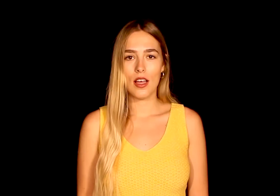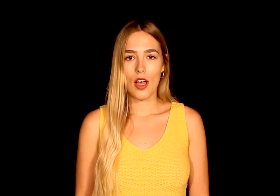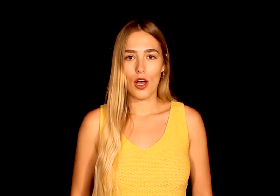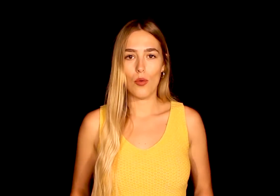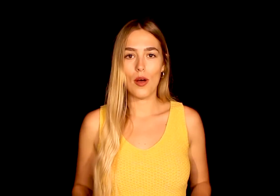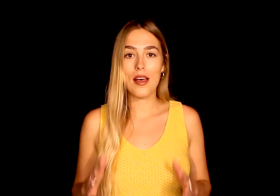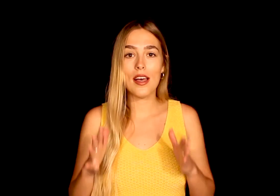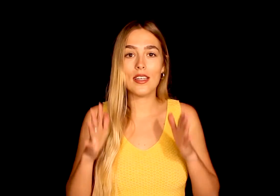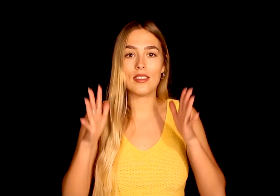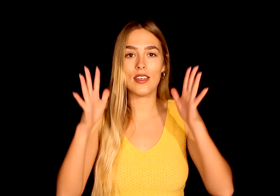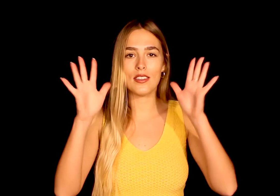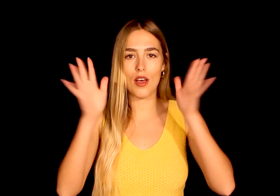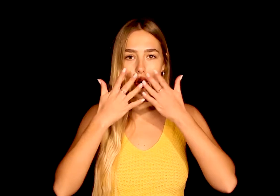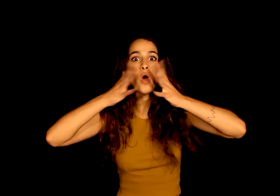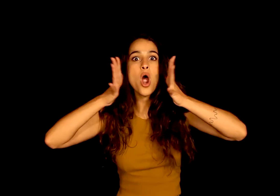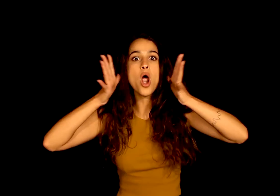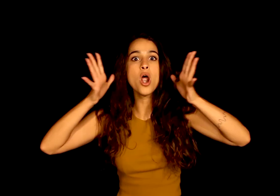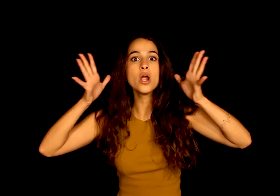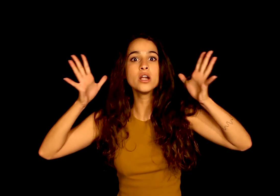waiting a word